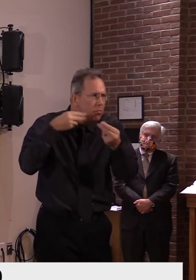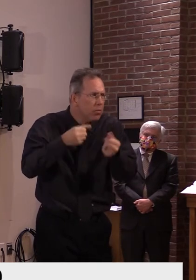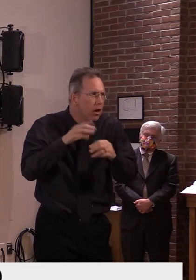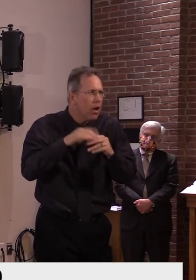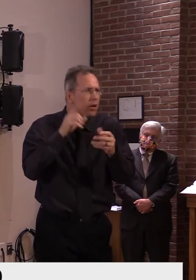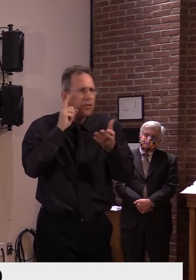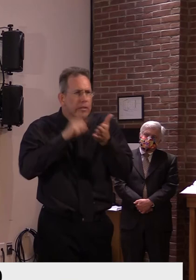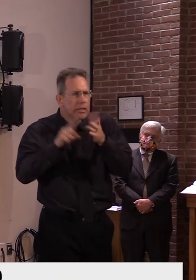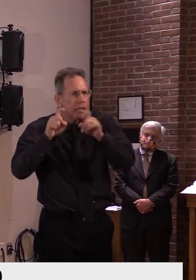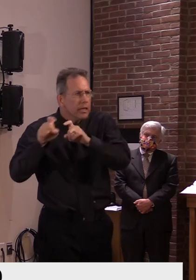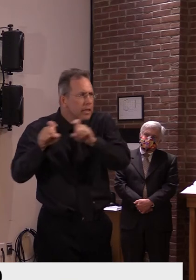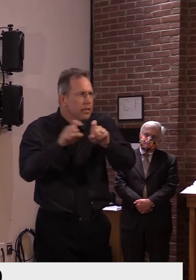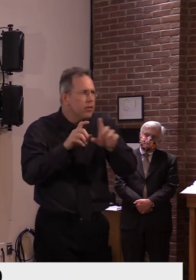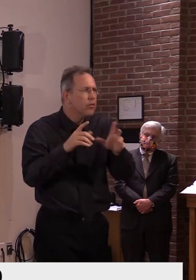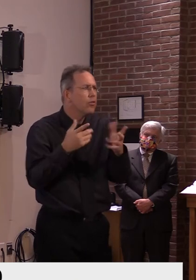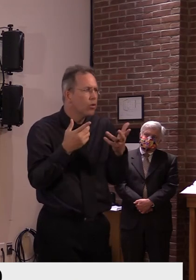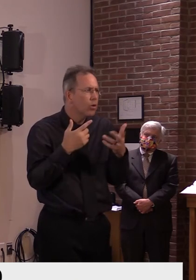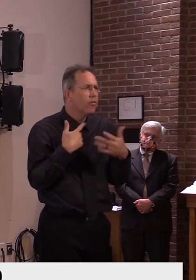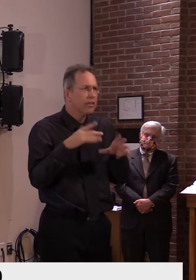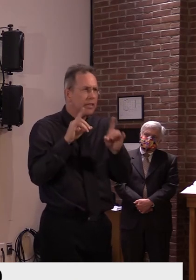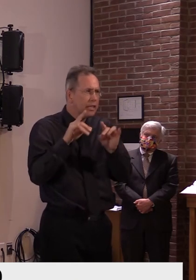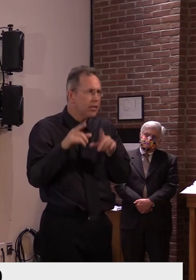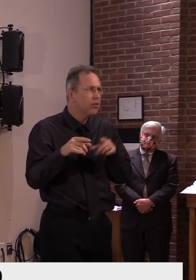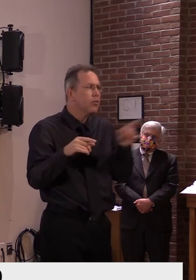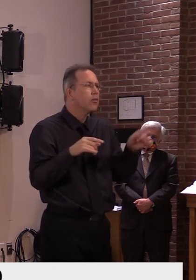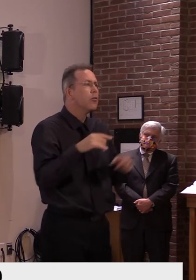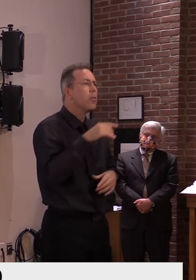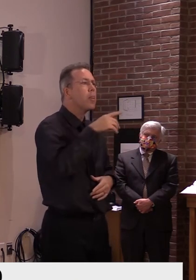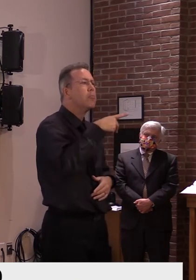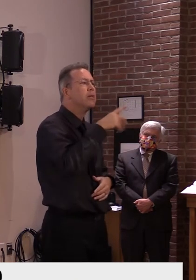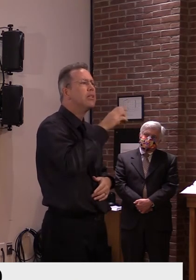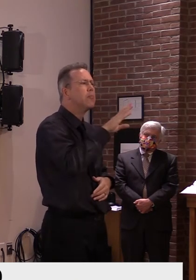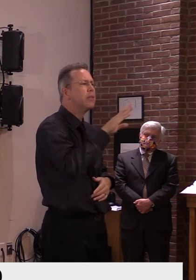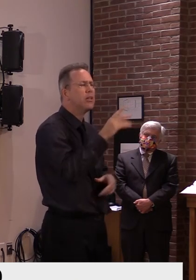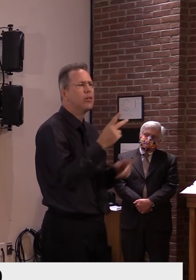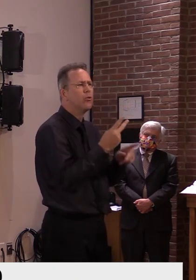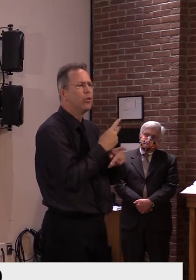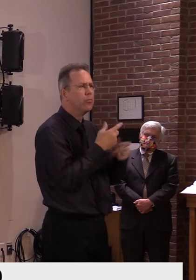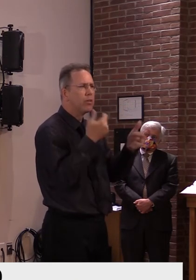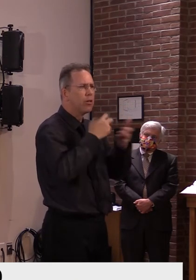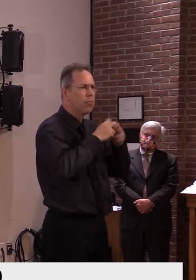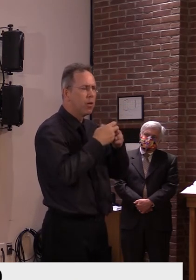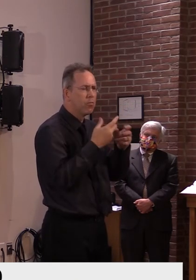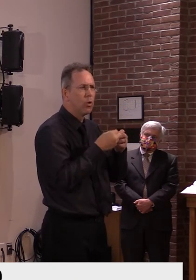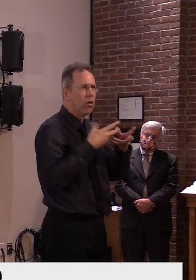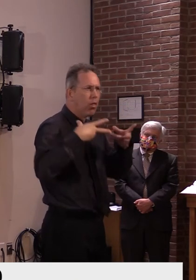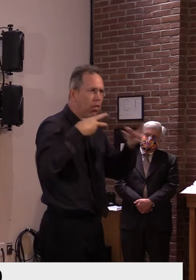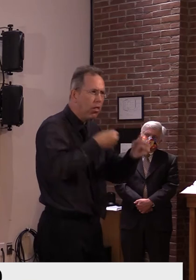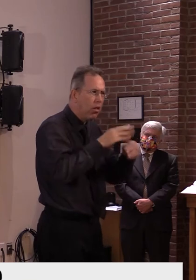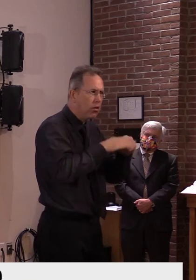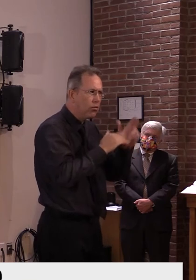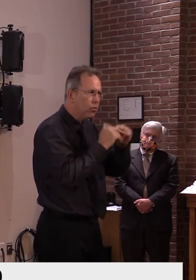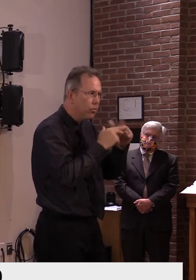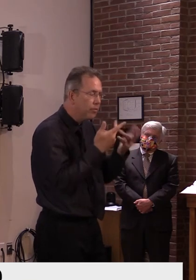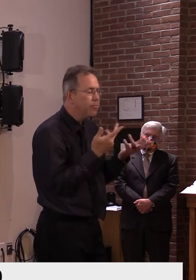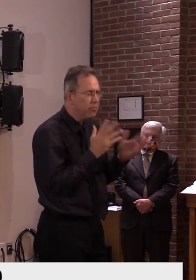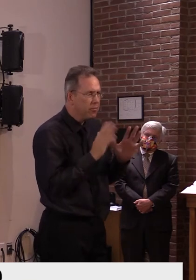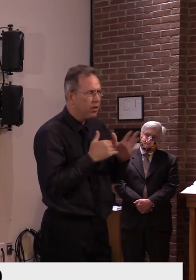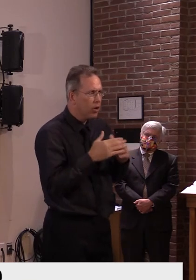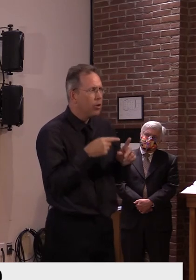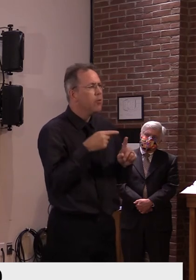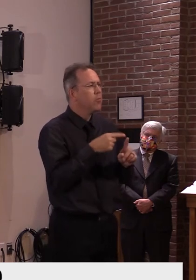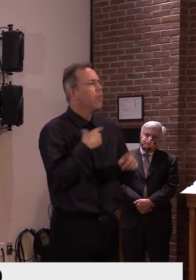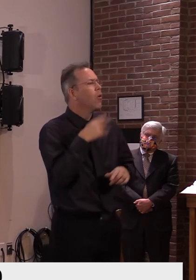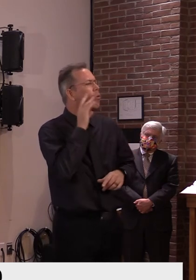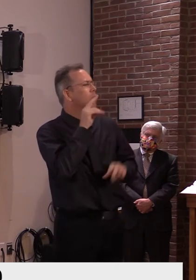much larger, uh, a much larger scale than that. But, uh, but again, I look forward to, uh, to having this conversation with the legislature